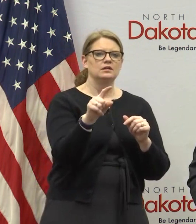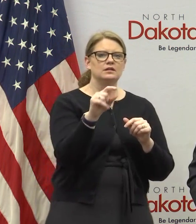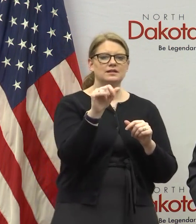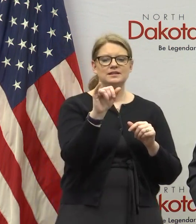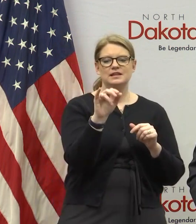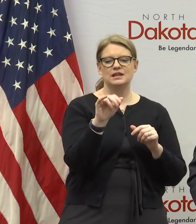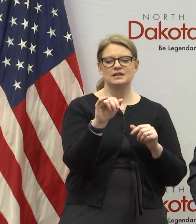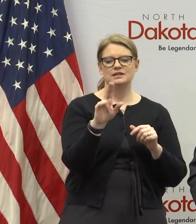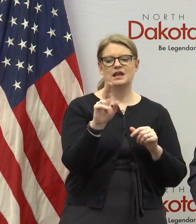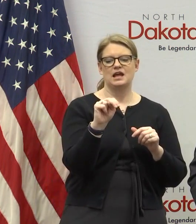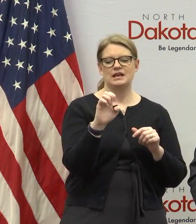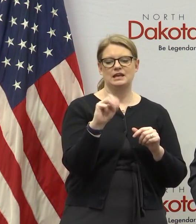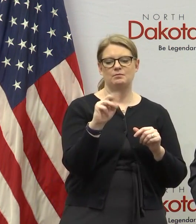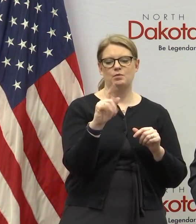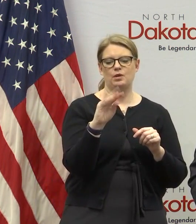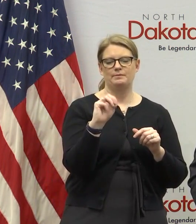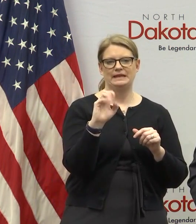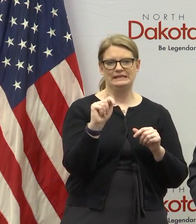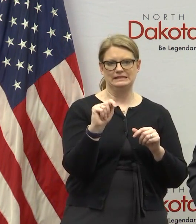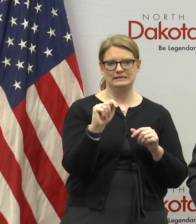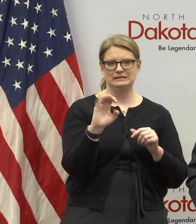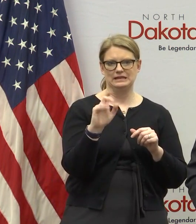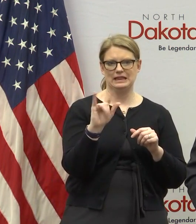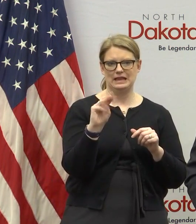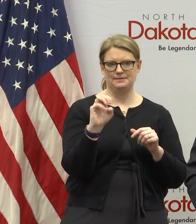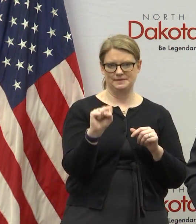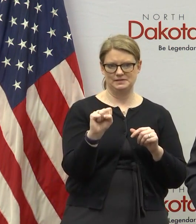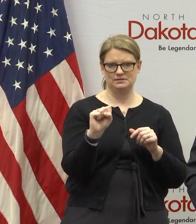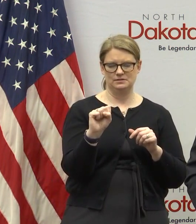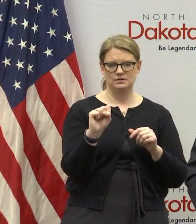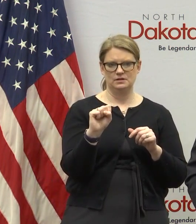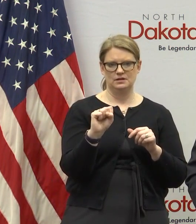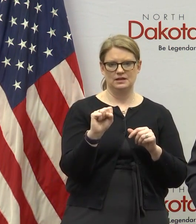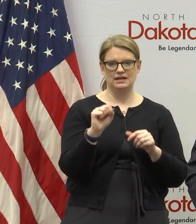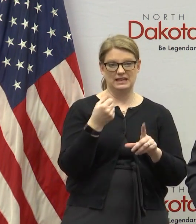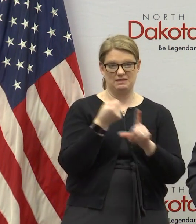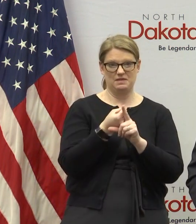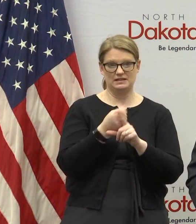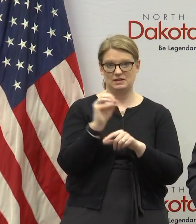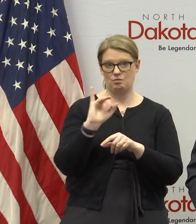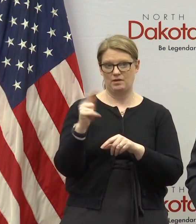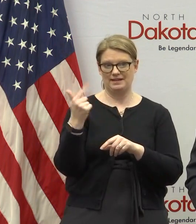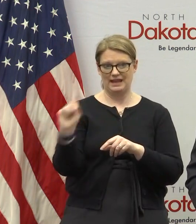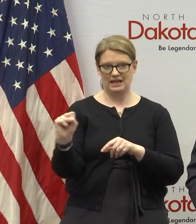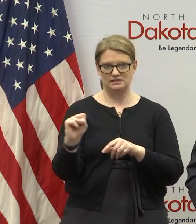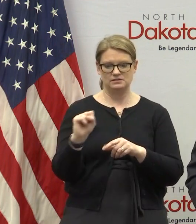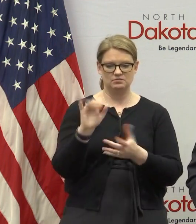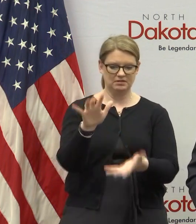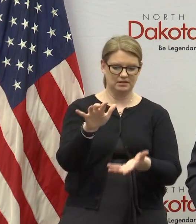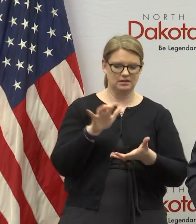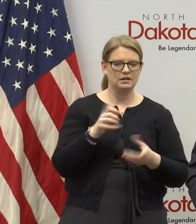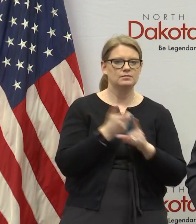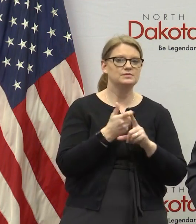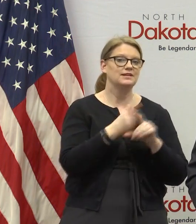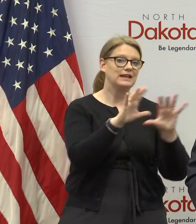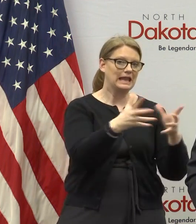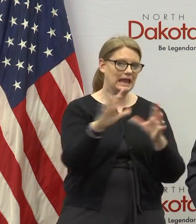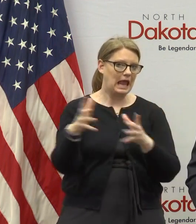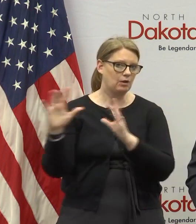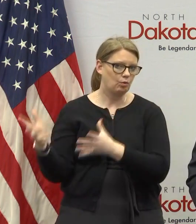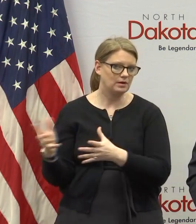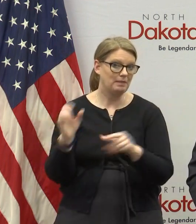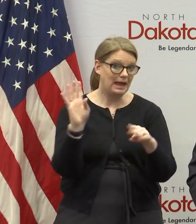unemployment claims coming from and we've seen uh impacts on oil and gas that's very precise when they come in they do get categorized by industry